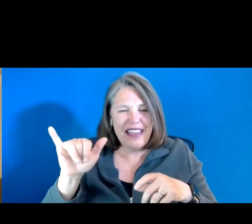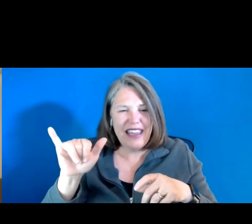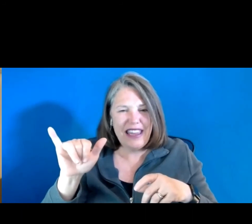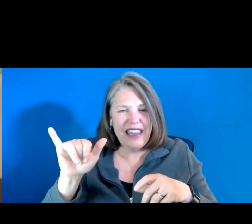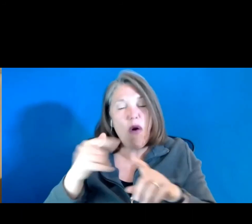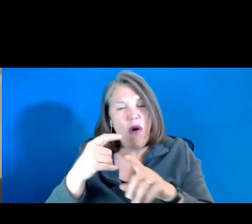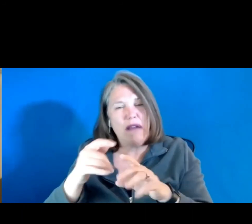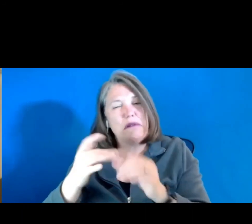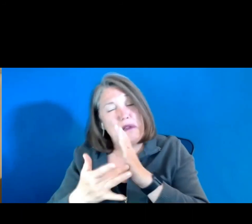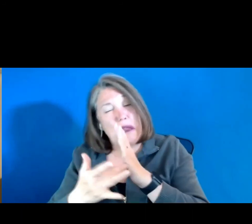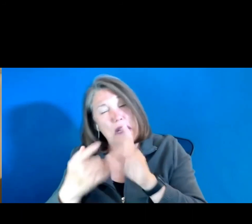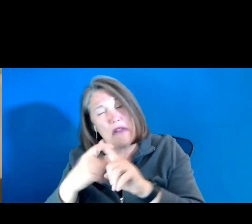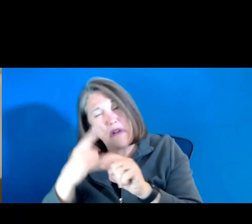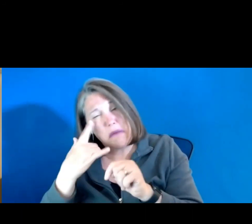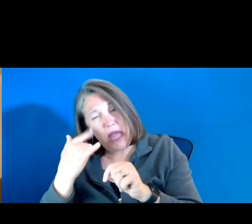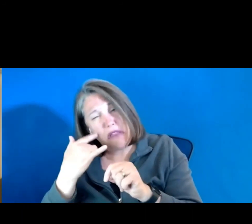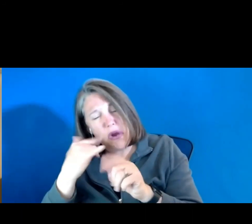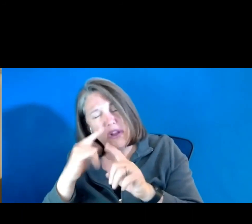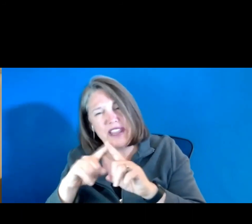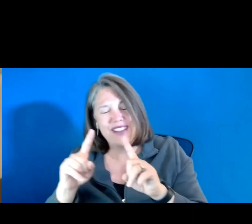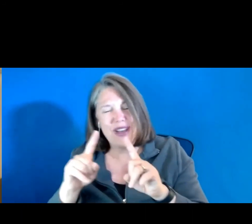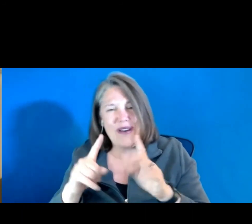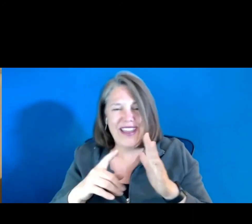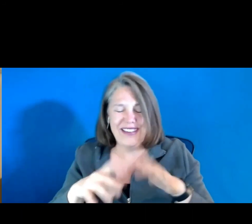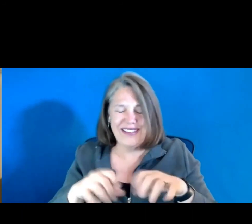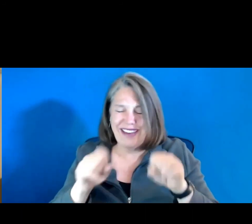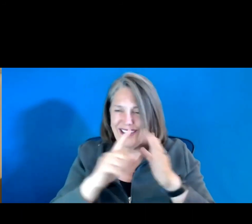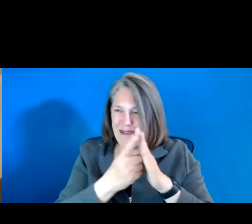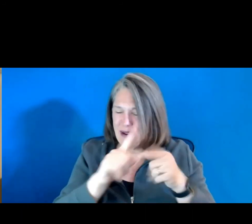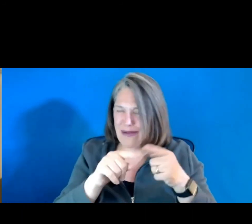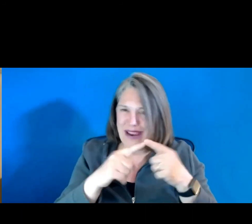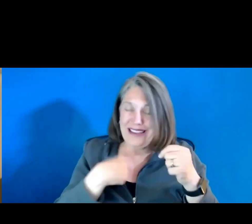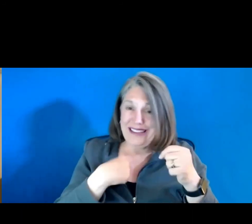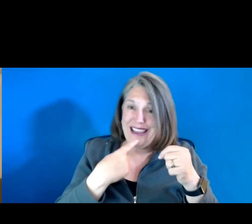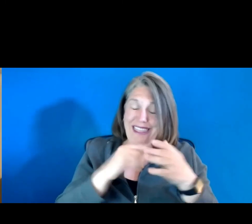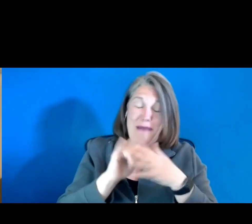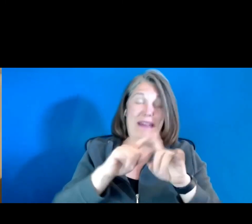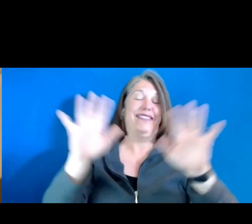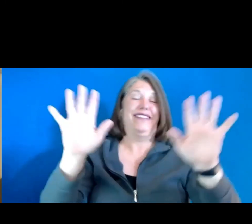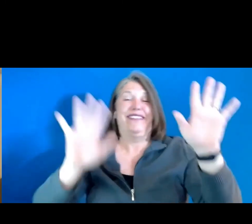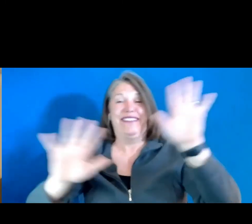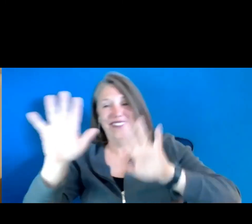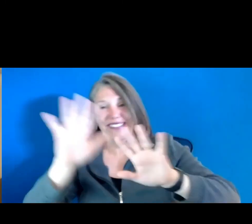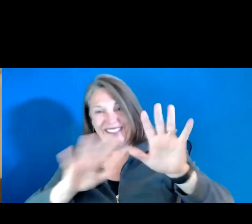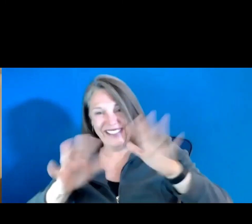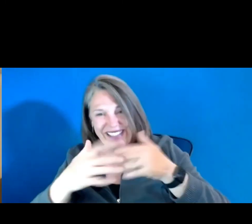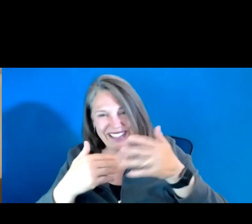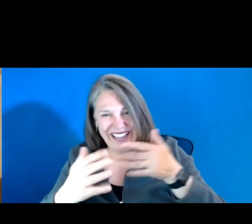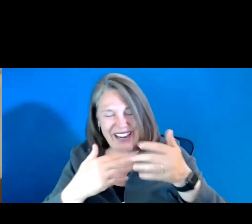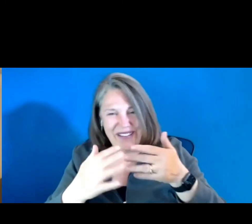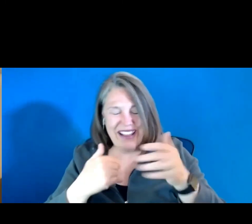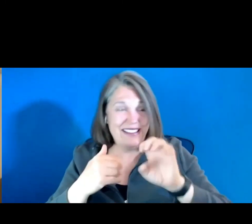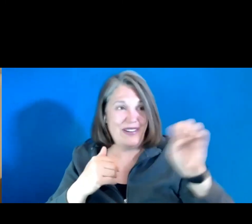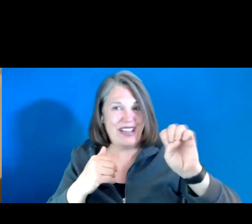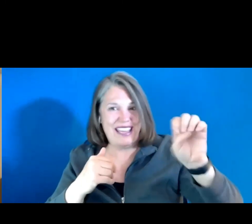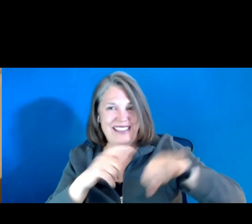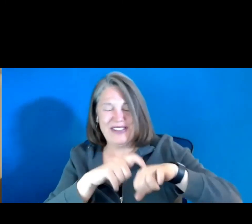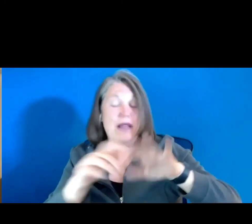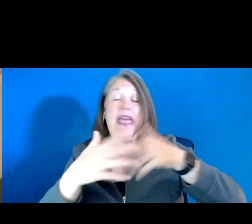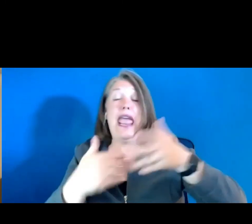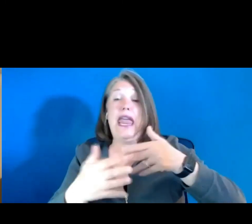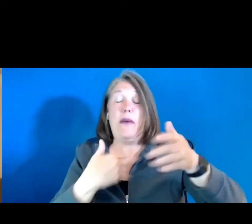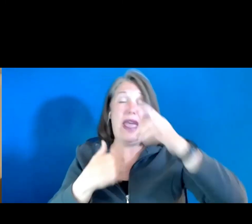it takes a minute for me to, uh, take that in when you say that. so it's, uh, Eastern time zone. Um, anyway,